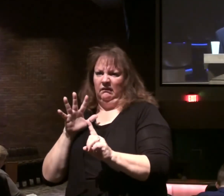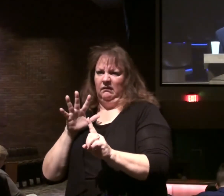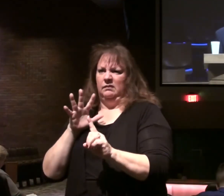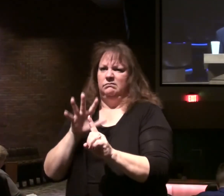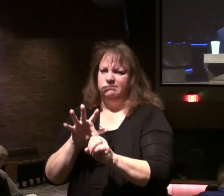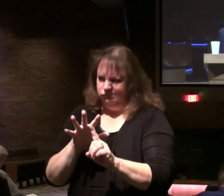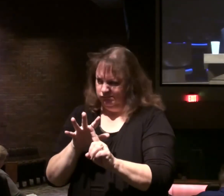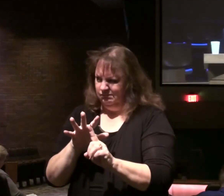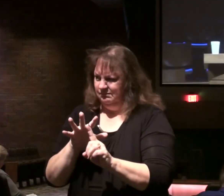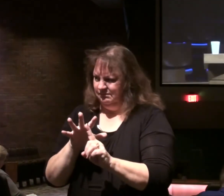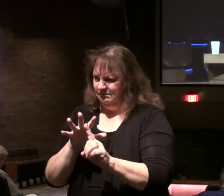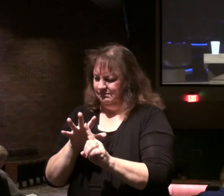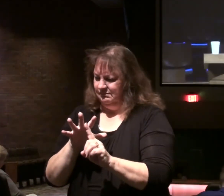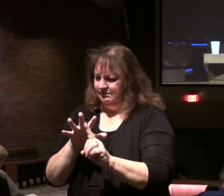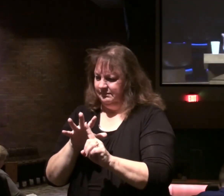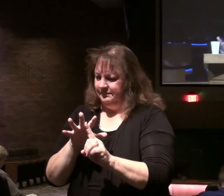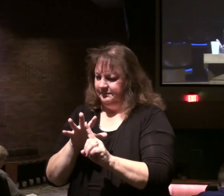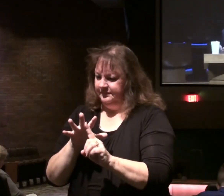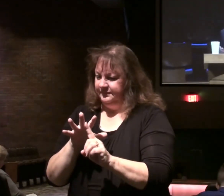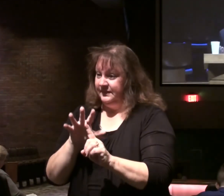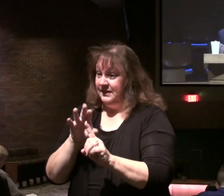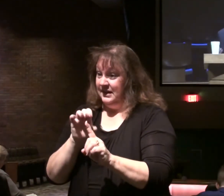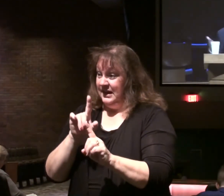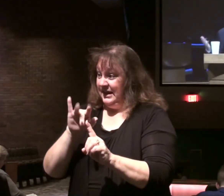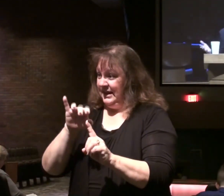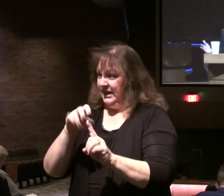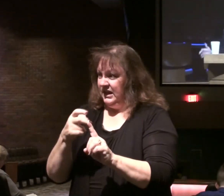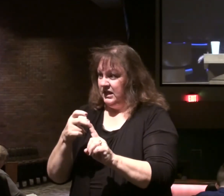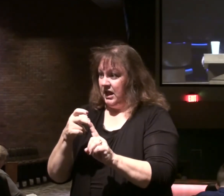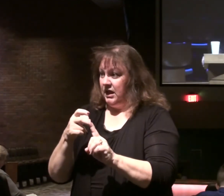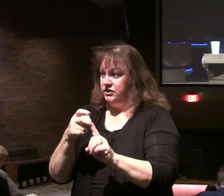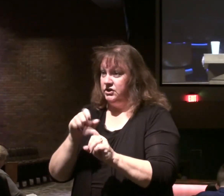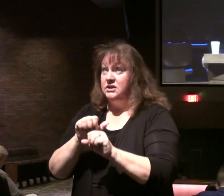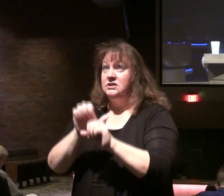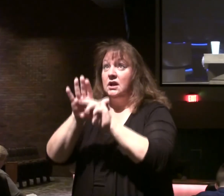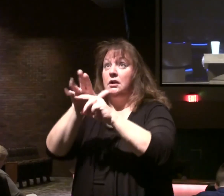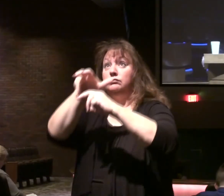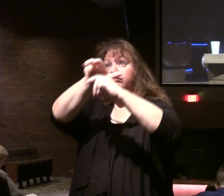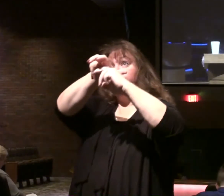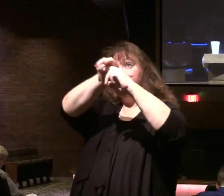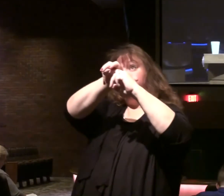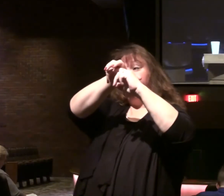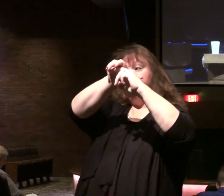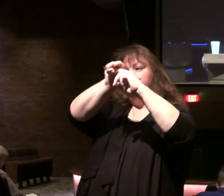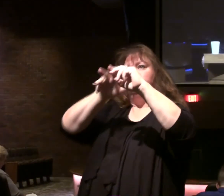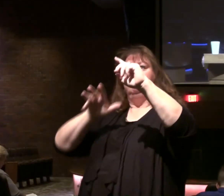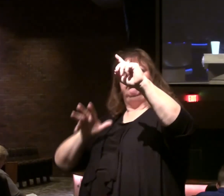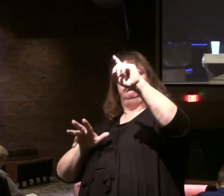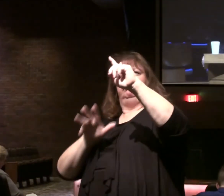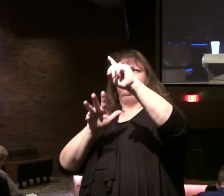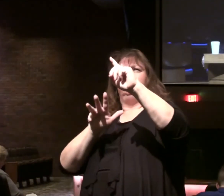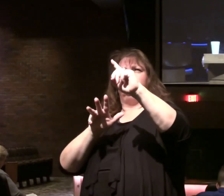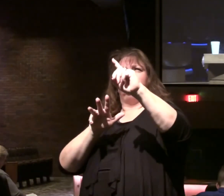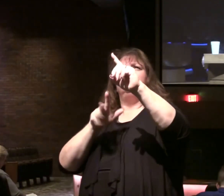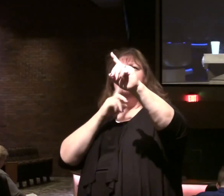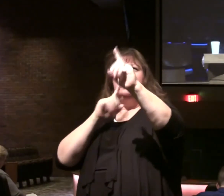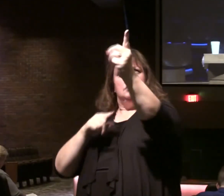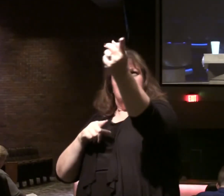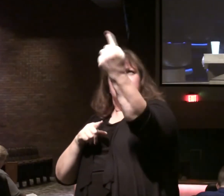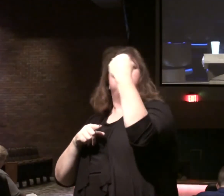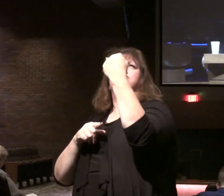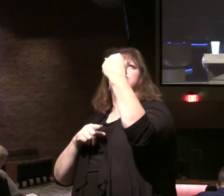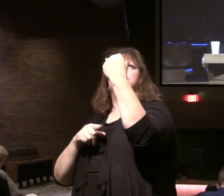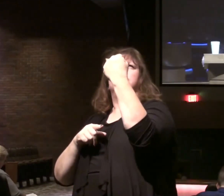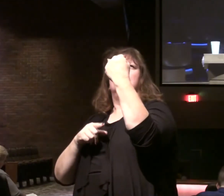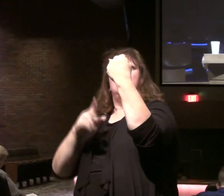They went up. And Isaiah. Isaiah. Elijah is sitting. On the top of a hill. And the captain. Gives an authoritative command. O